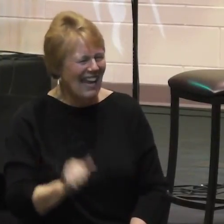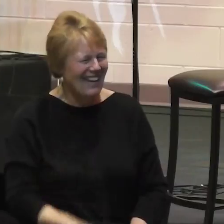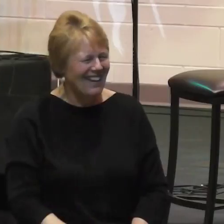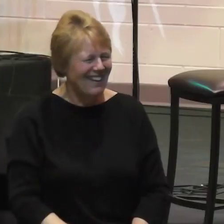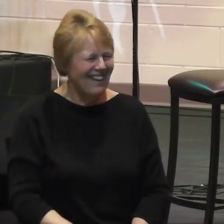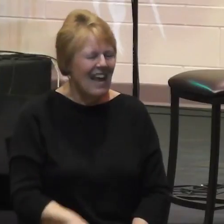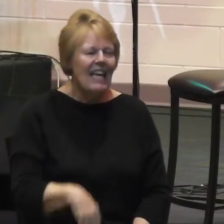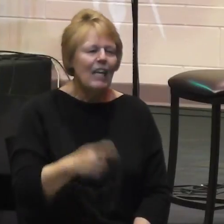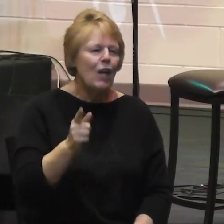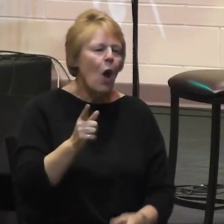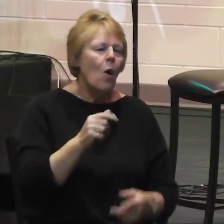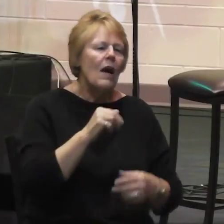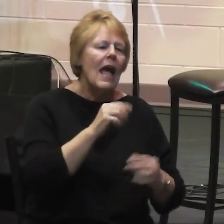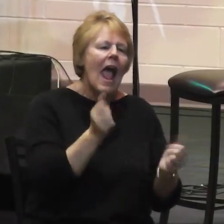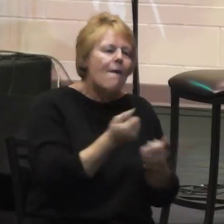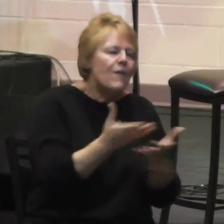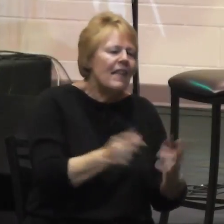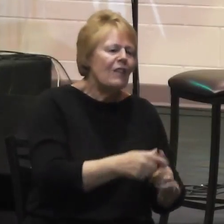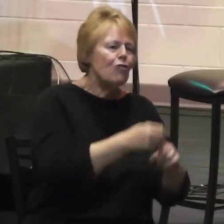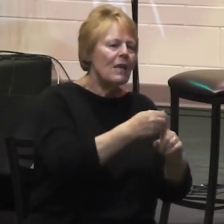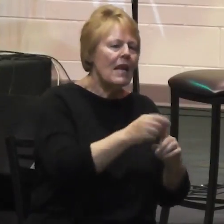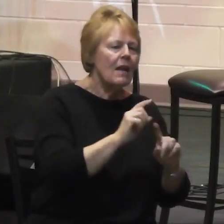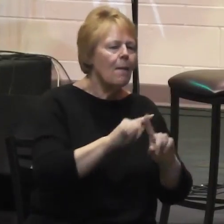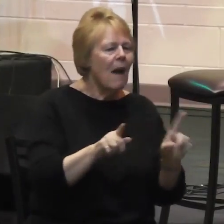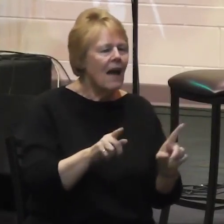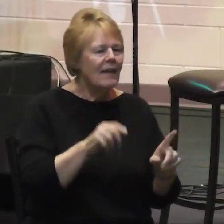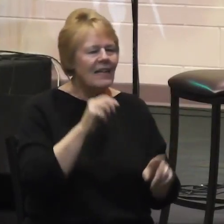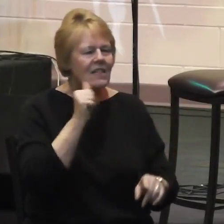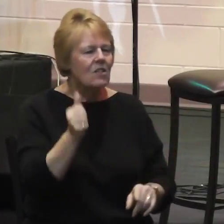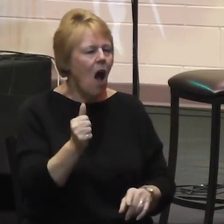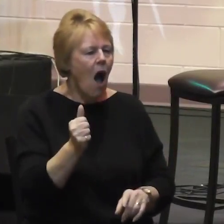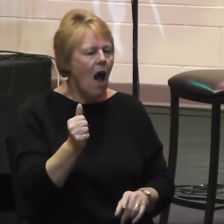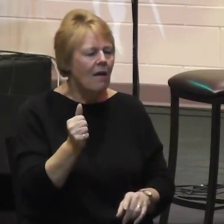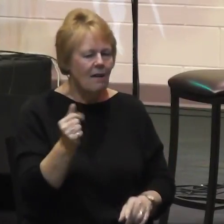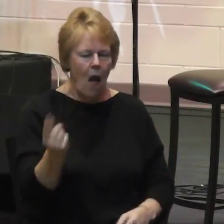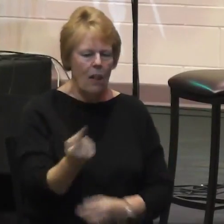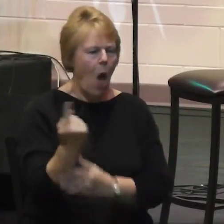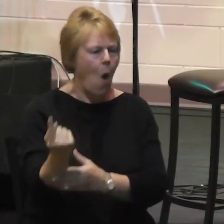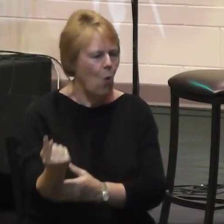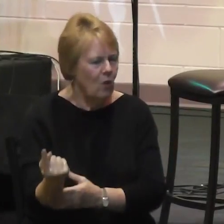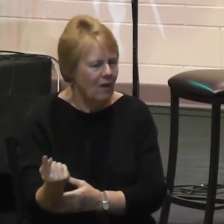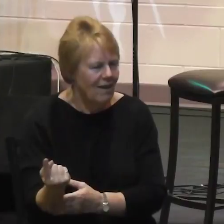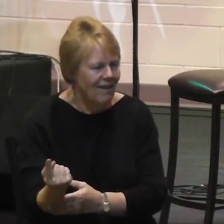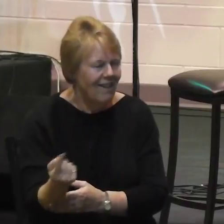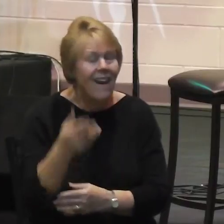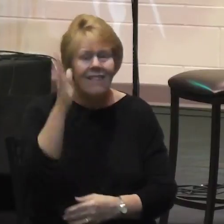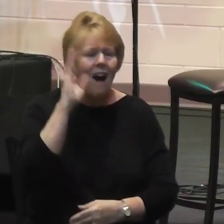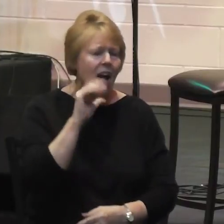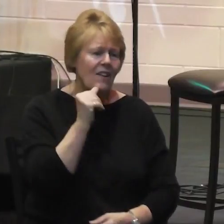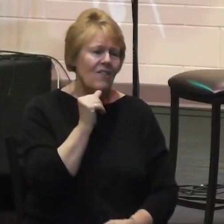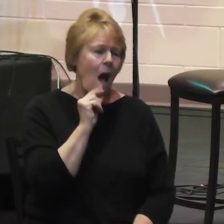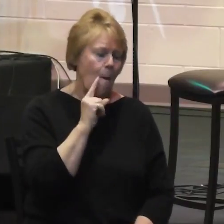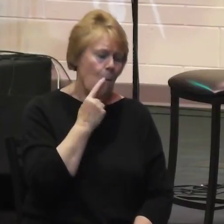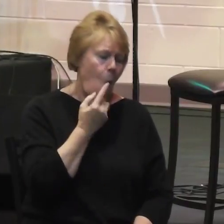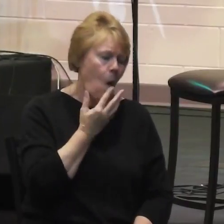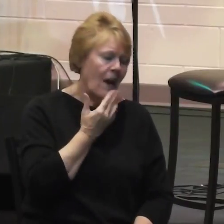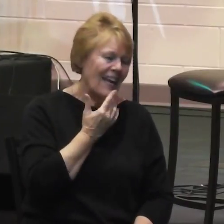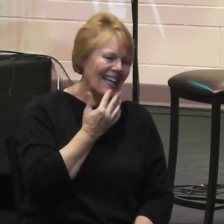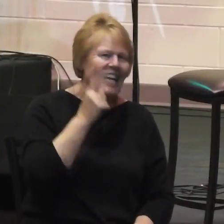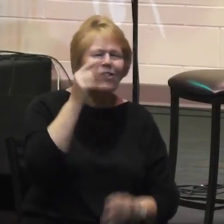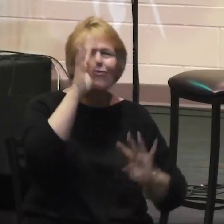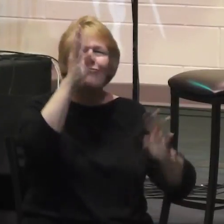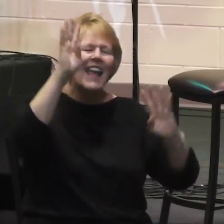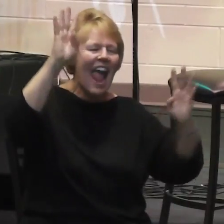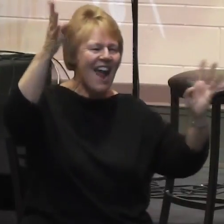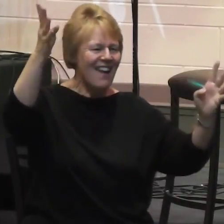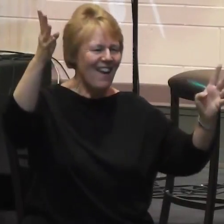who he is. A creative God. He's not boring. He's creative. And as believers we are